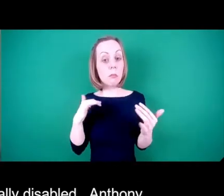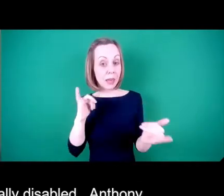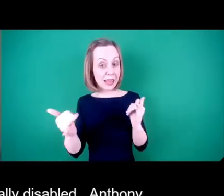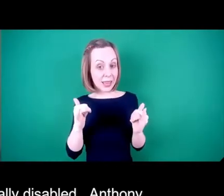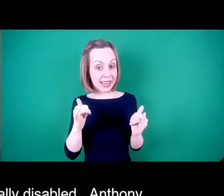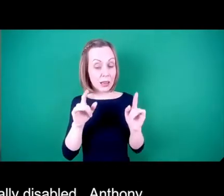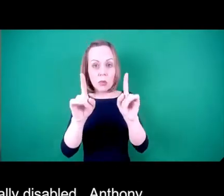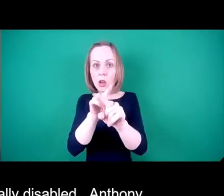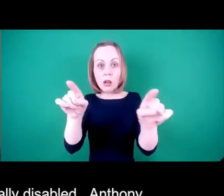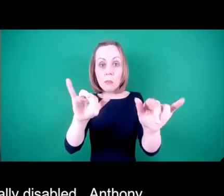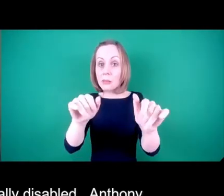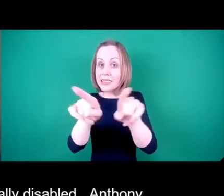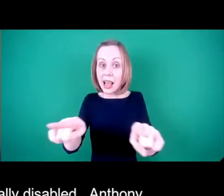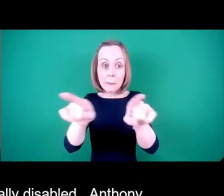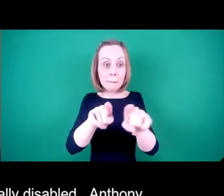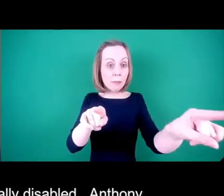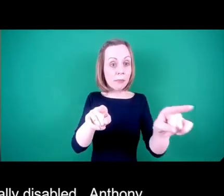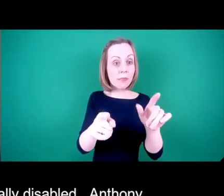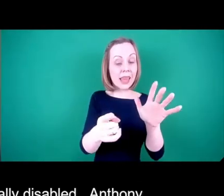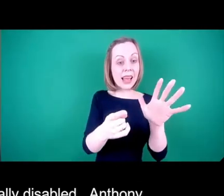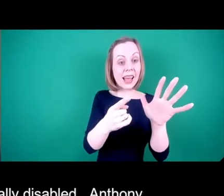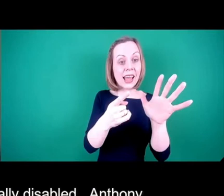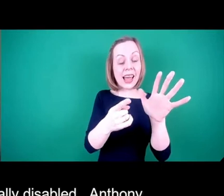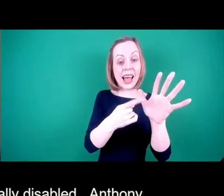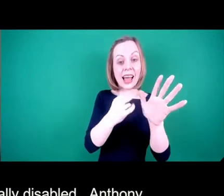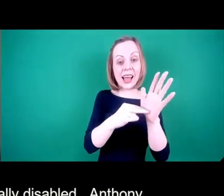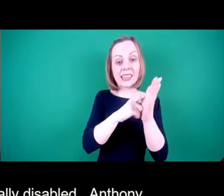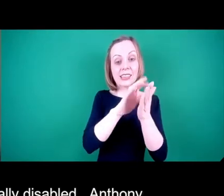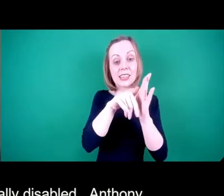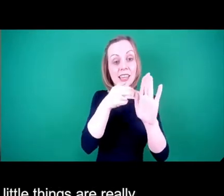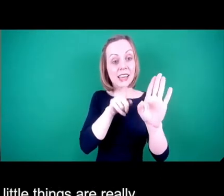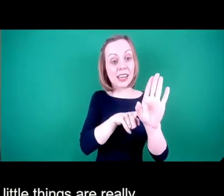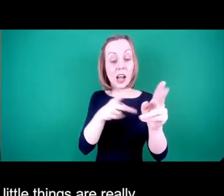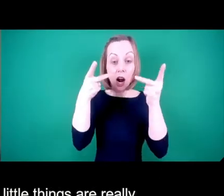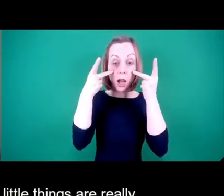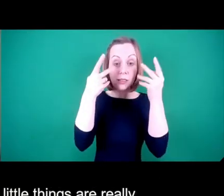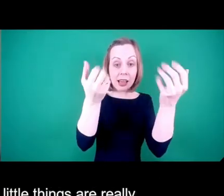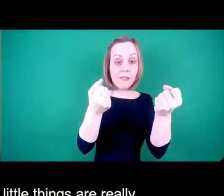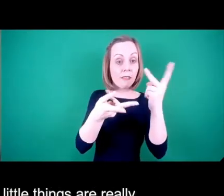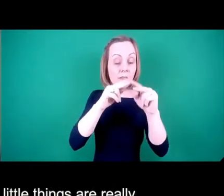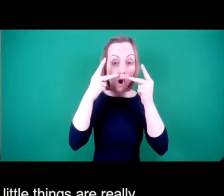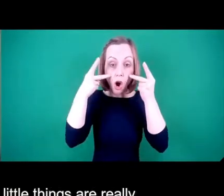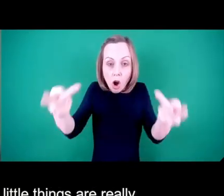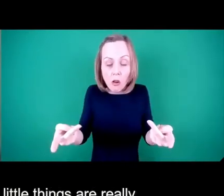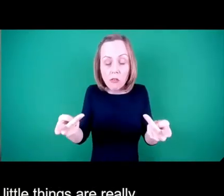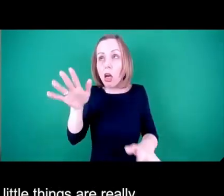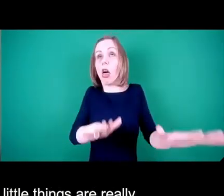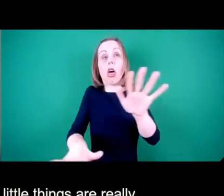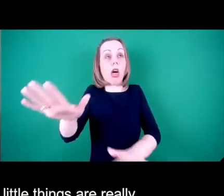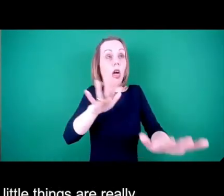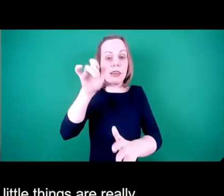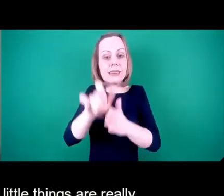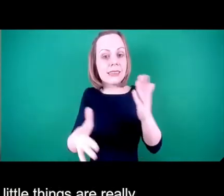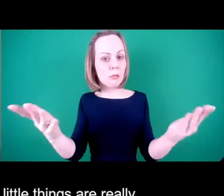equally disabled. Anthony might be disabled without his glasses, for example. Just small little